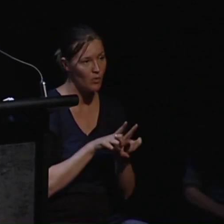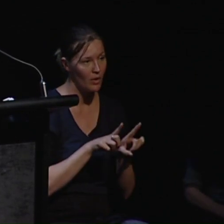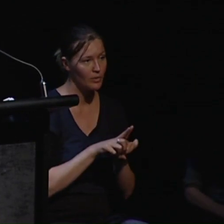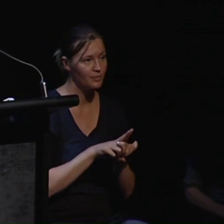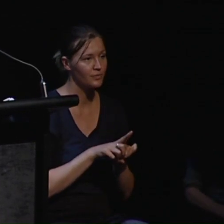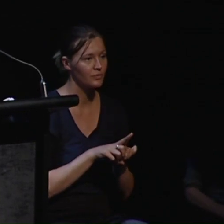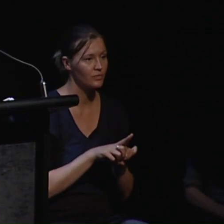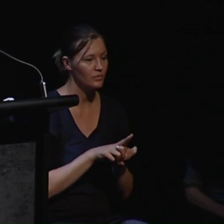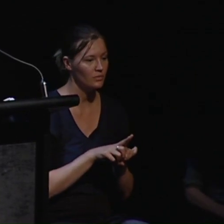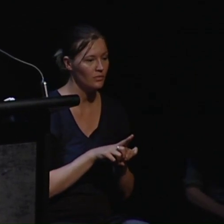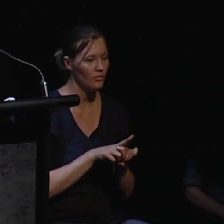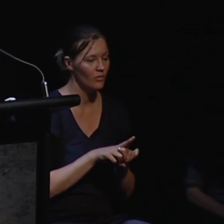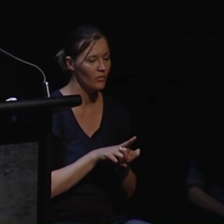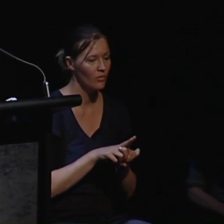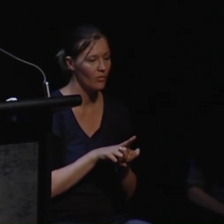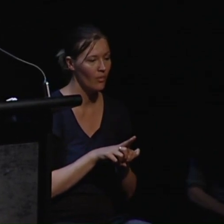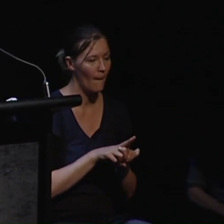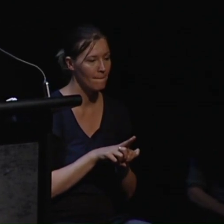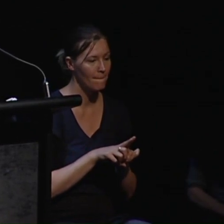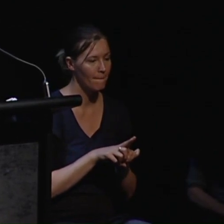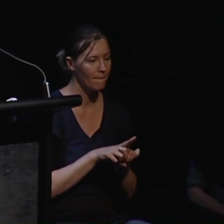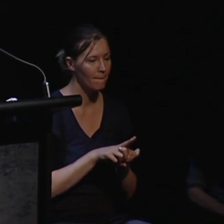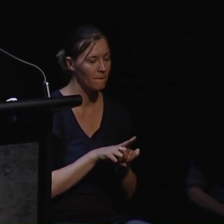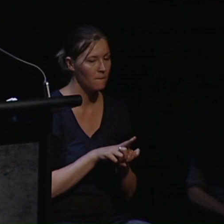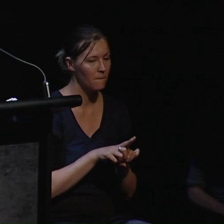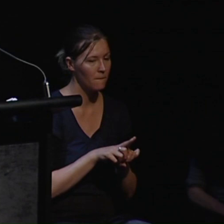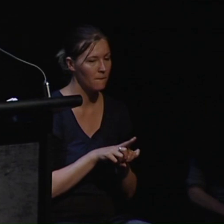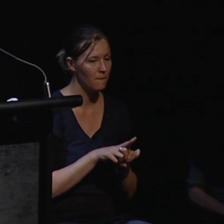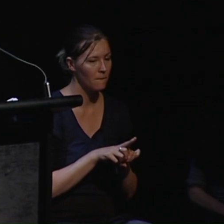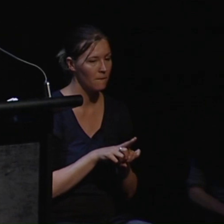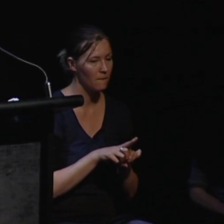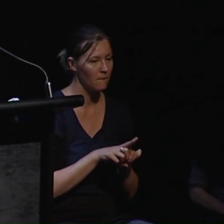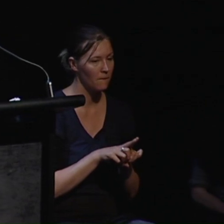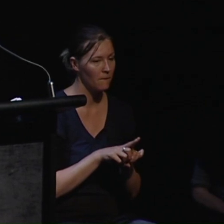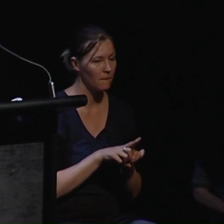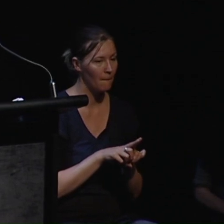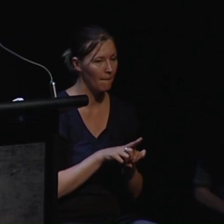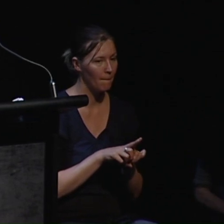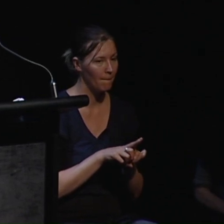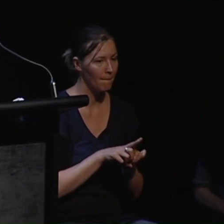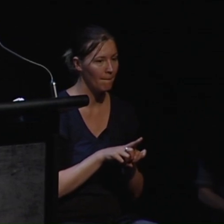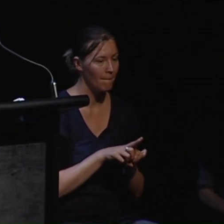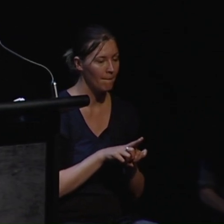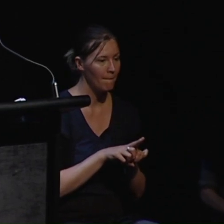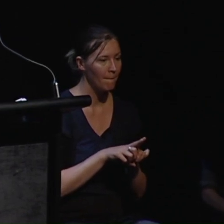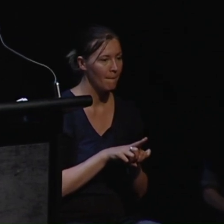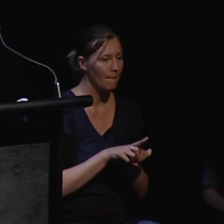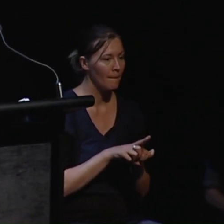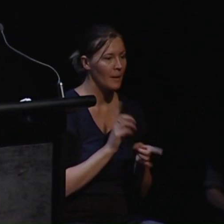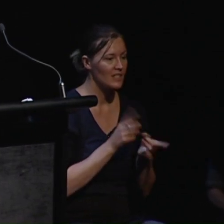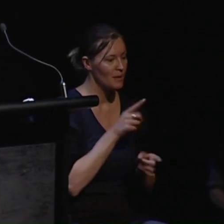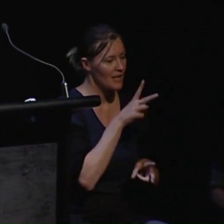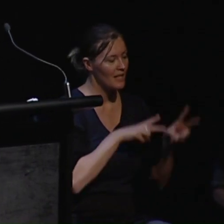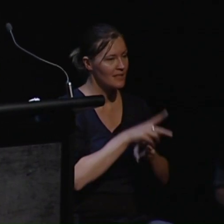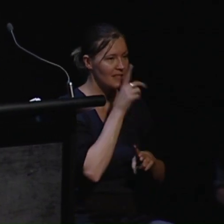decided specifically sorry the capacity is sometimes assessed in the UK